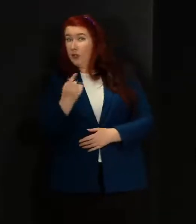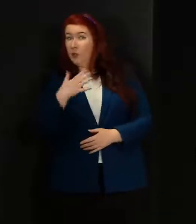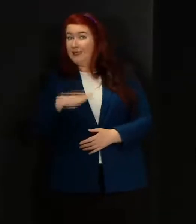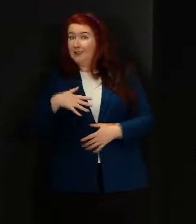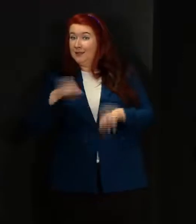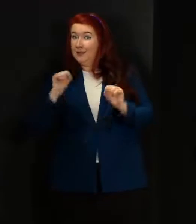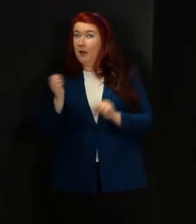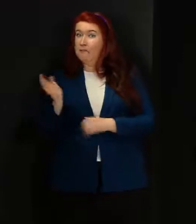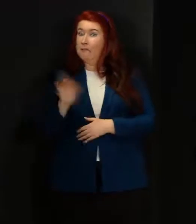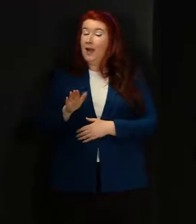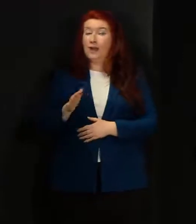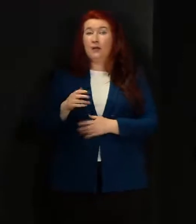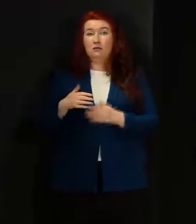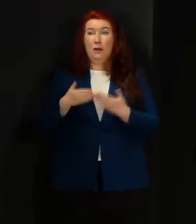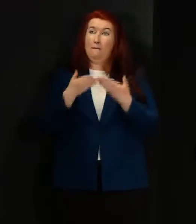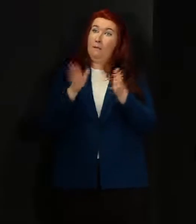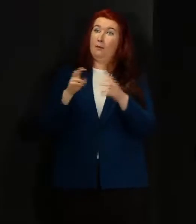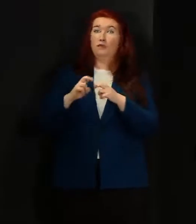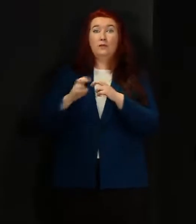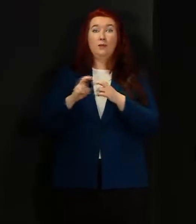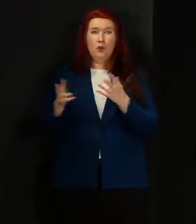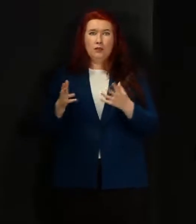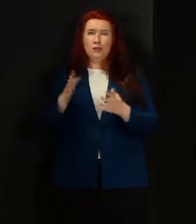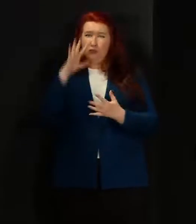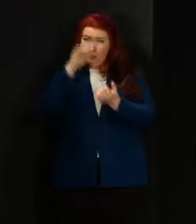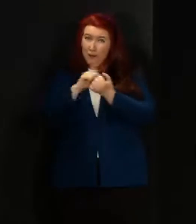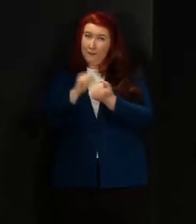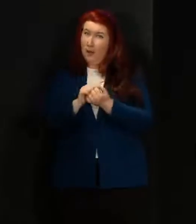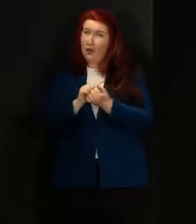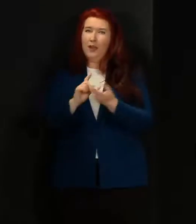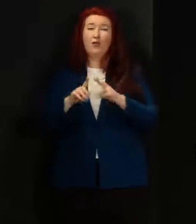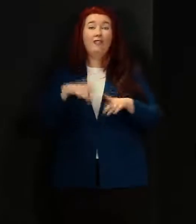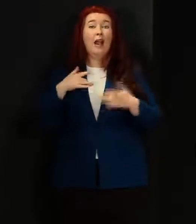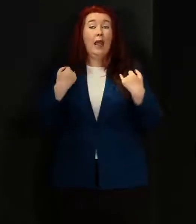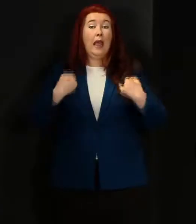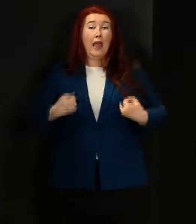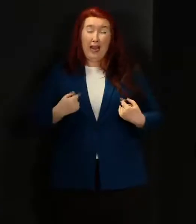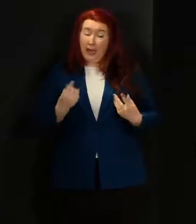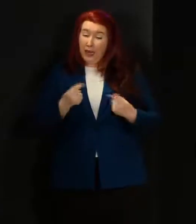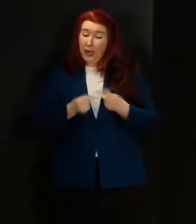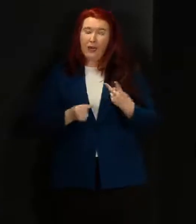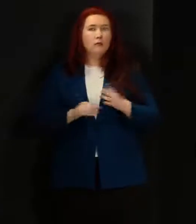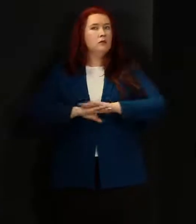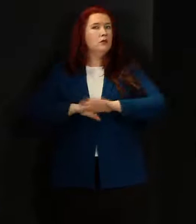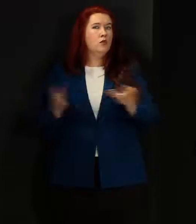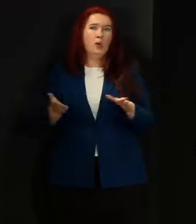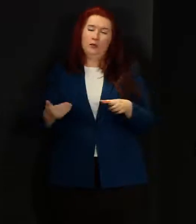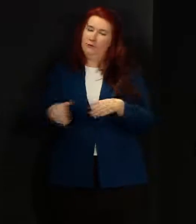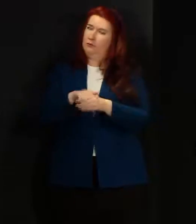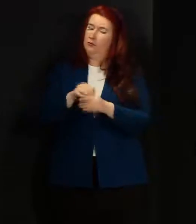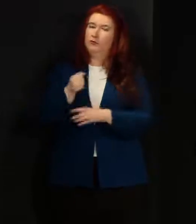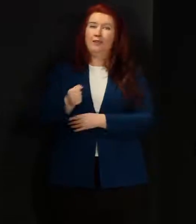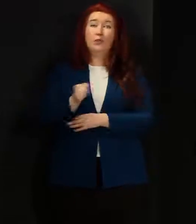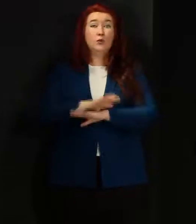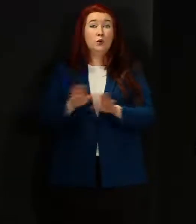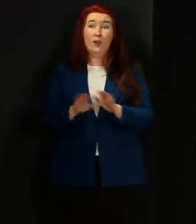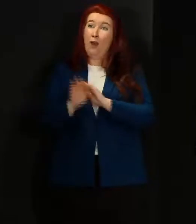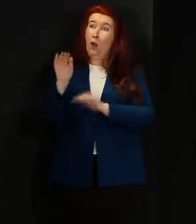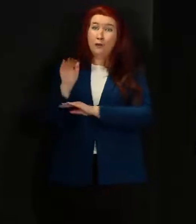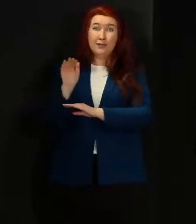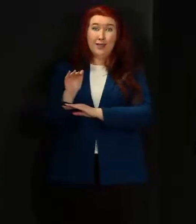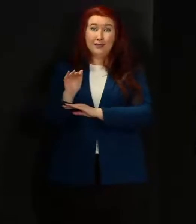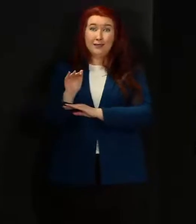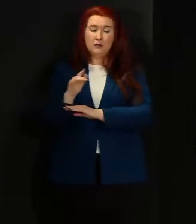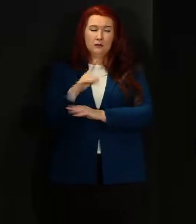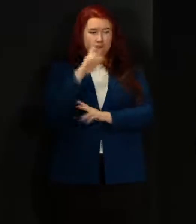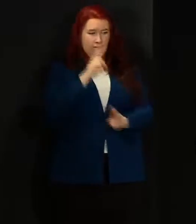public transport, please remember, do not travel if you feel unwell. Don't go out. Go on